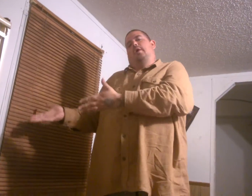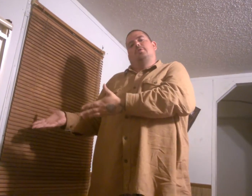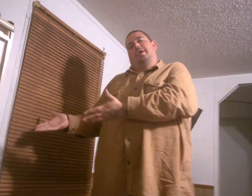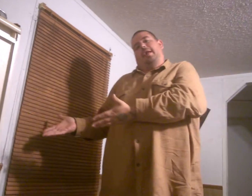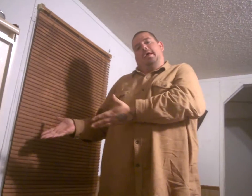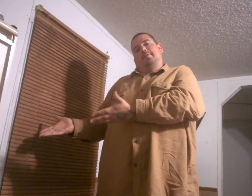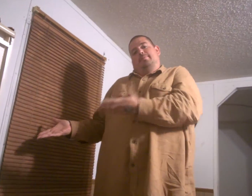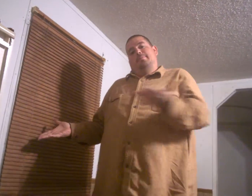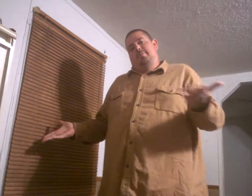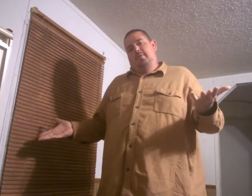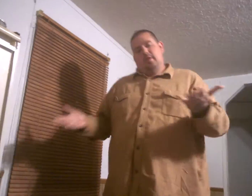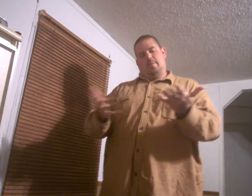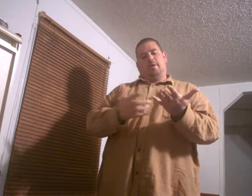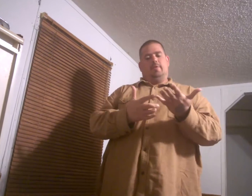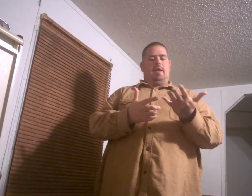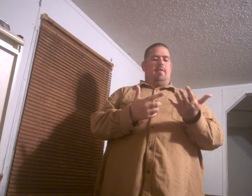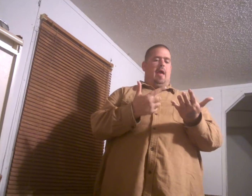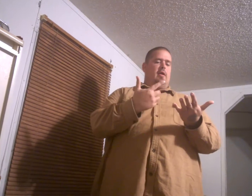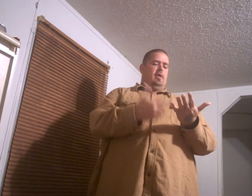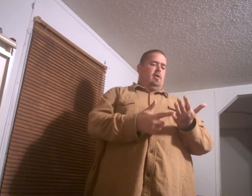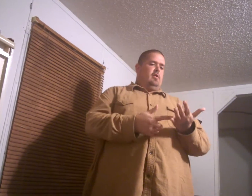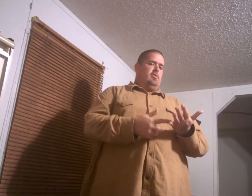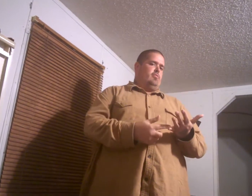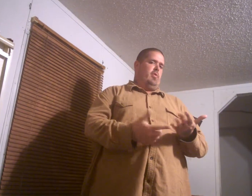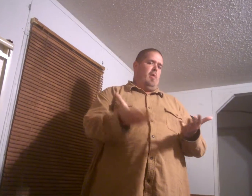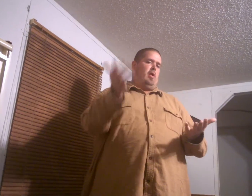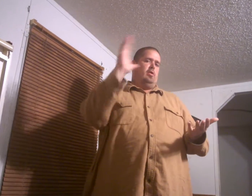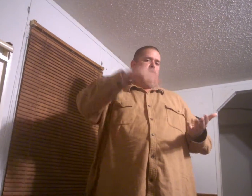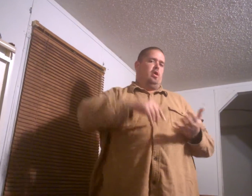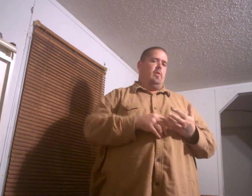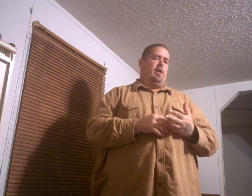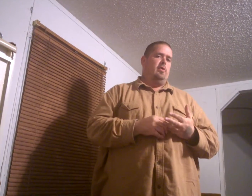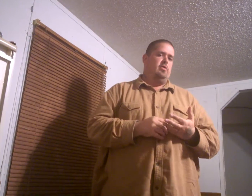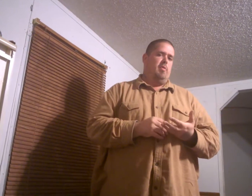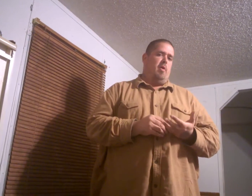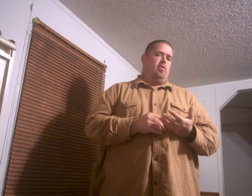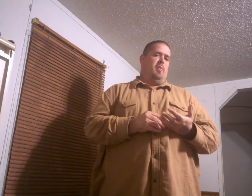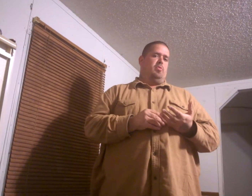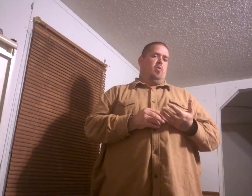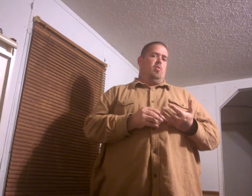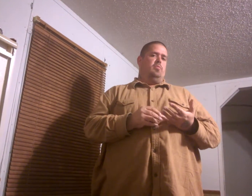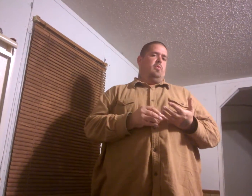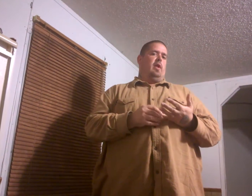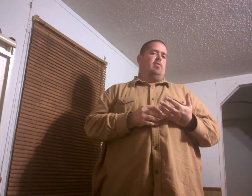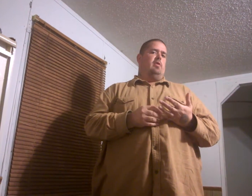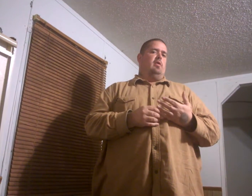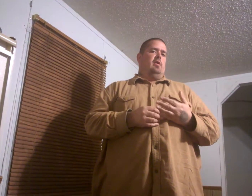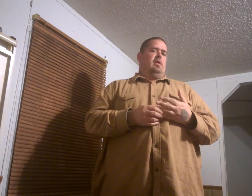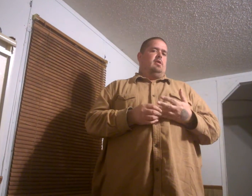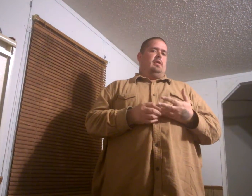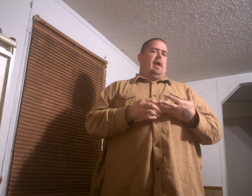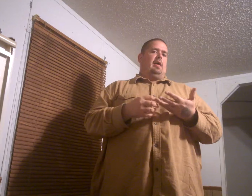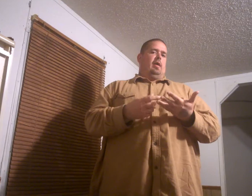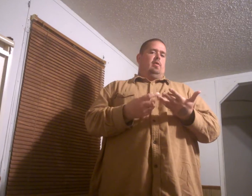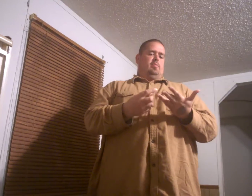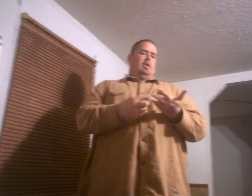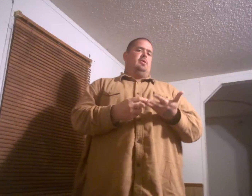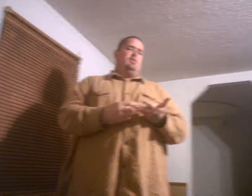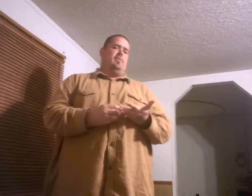house like that come on doesn't he have that remodeling show where he goes to remodel people's homes or whatever shut that you know plus he's a